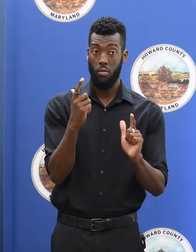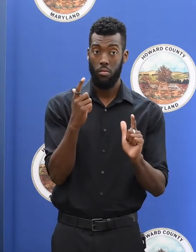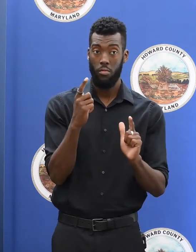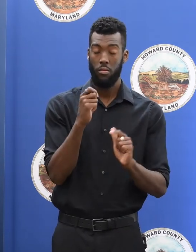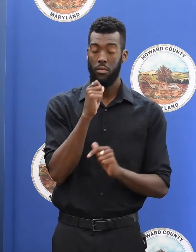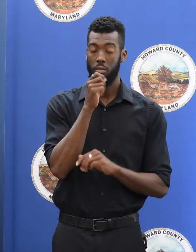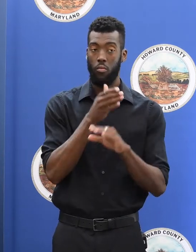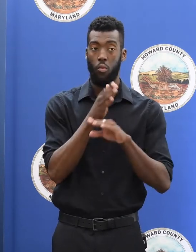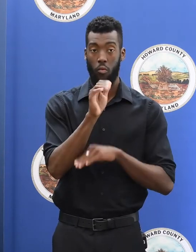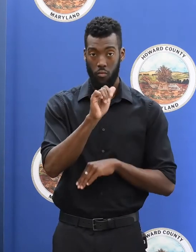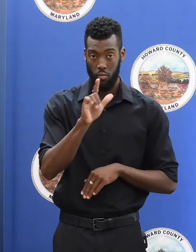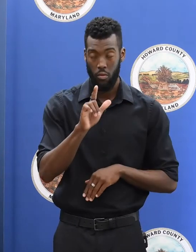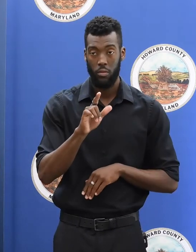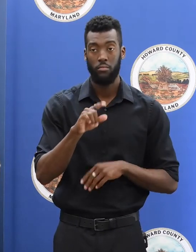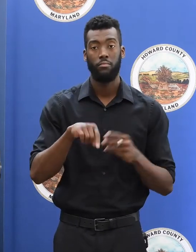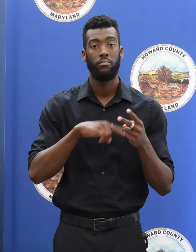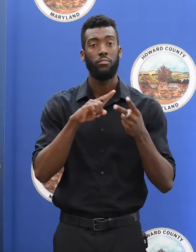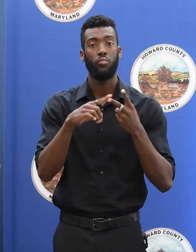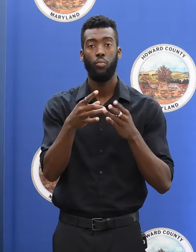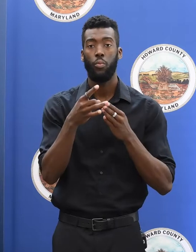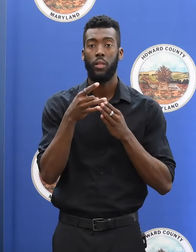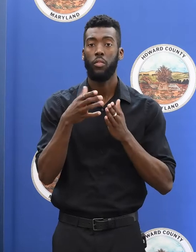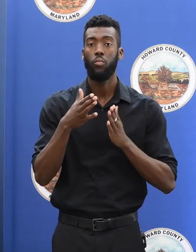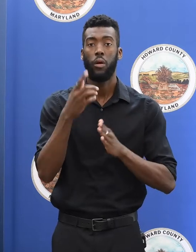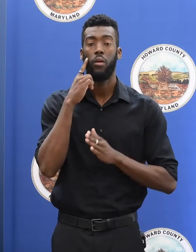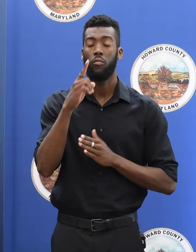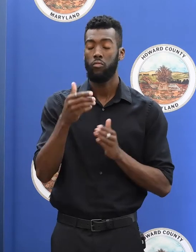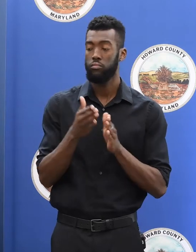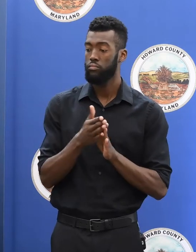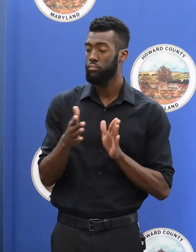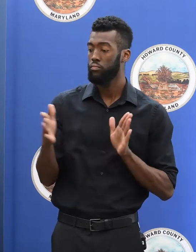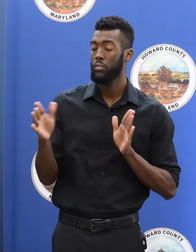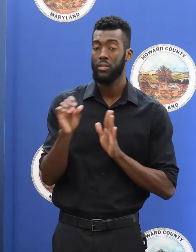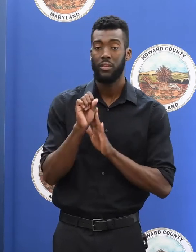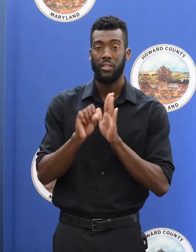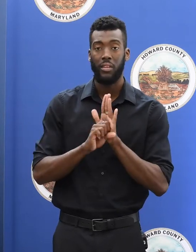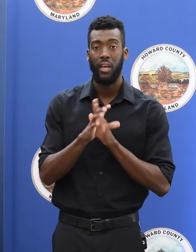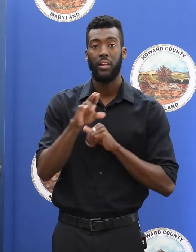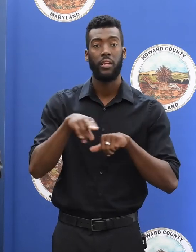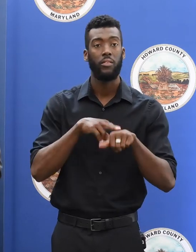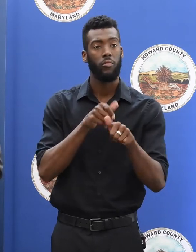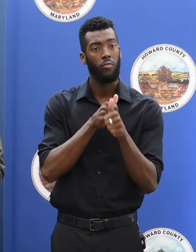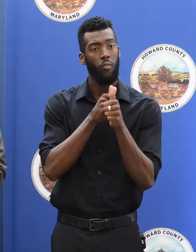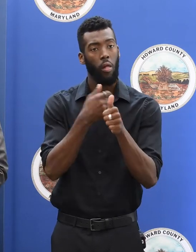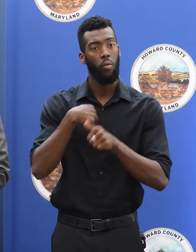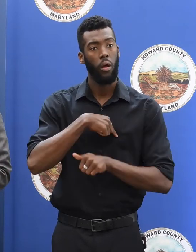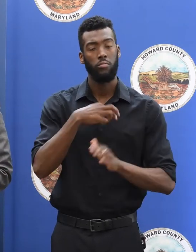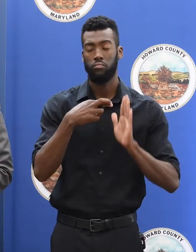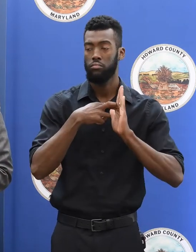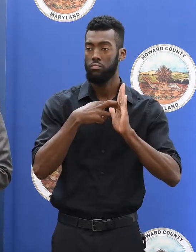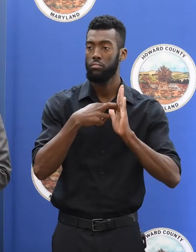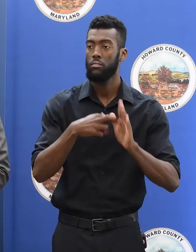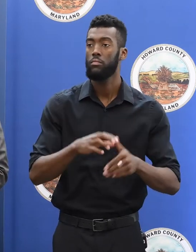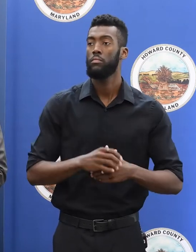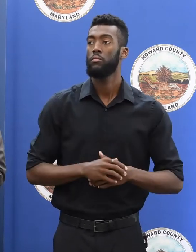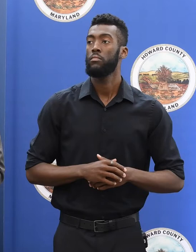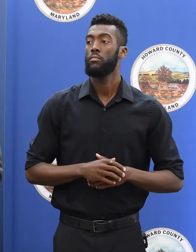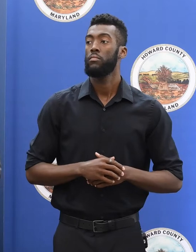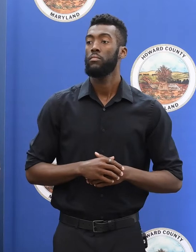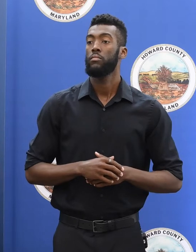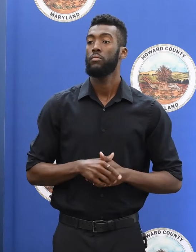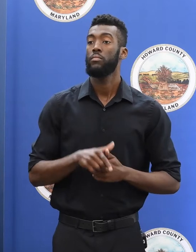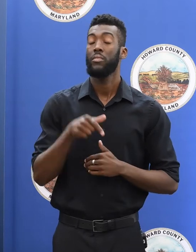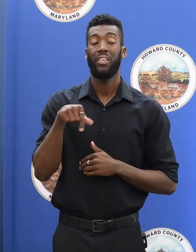overall, but that we lead the way for the rest of the state and the nation. And forums like these are